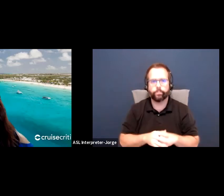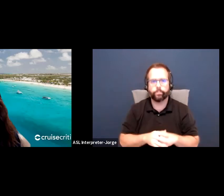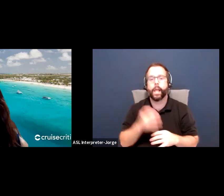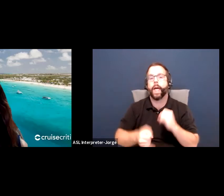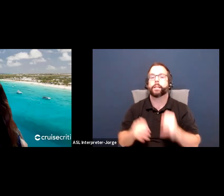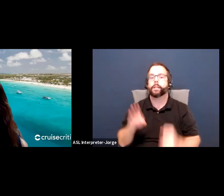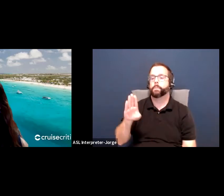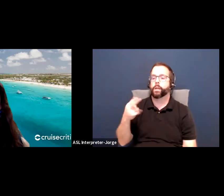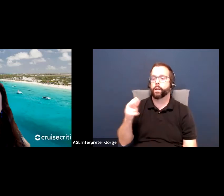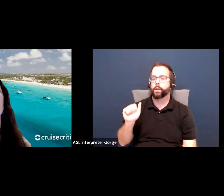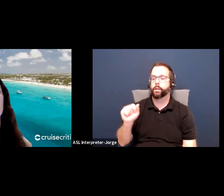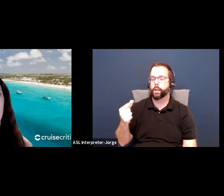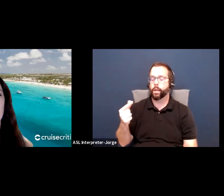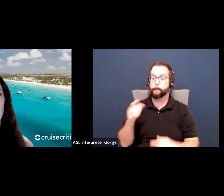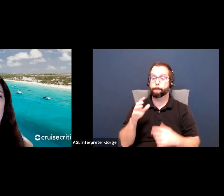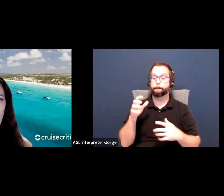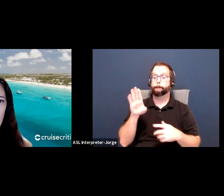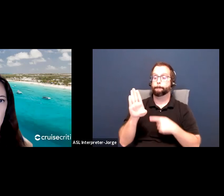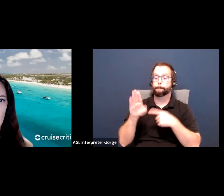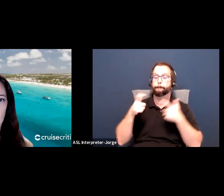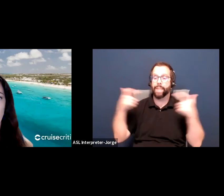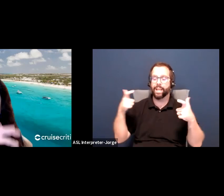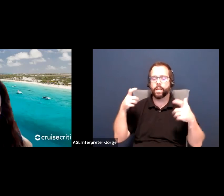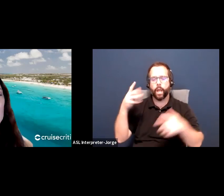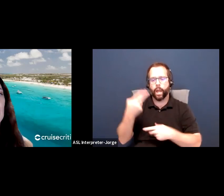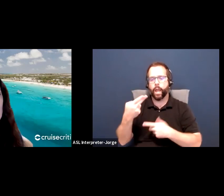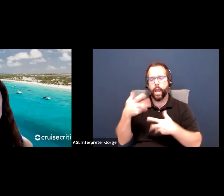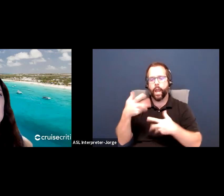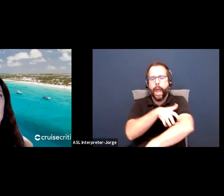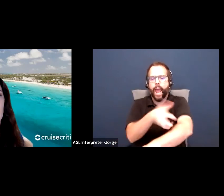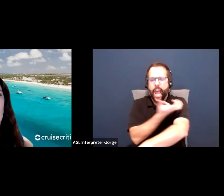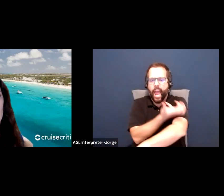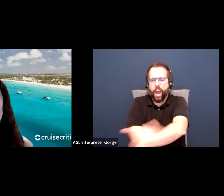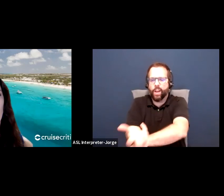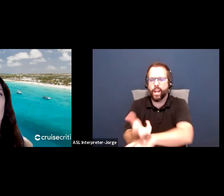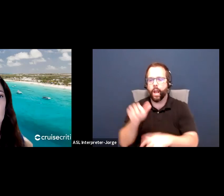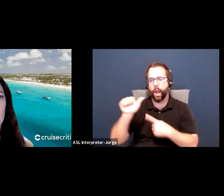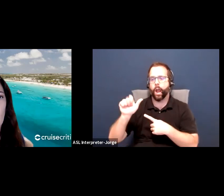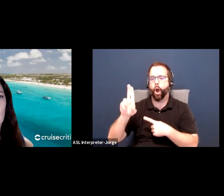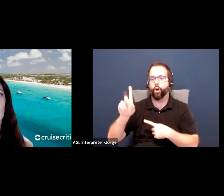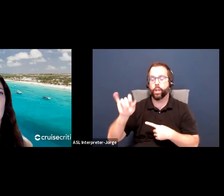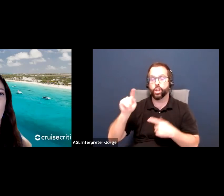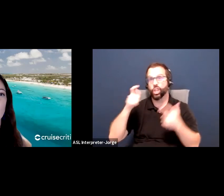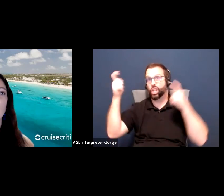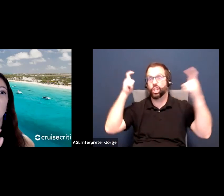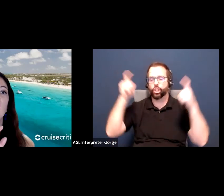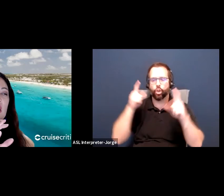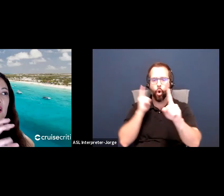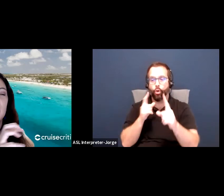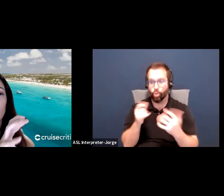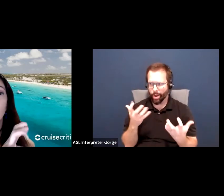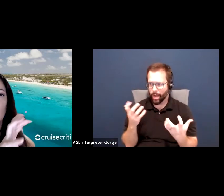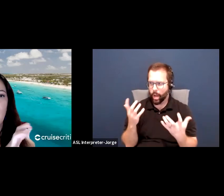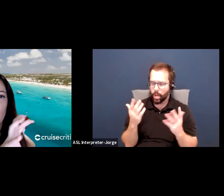And that is how, you know, you've met your target. You want to have all these things to help, you know, where you're going to help people